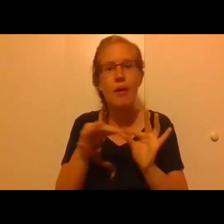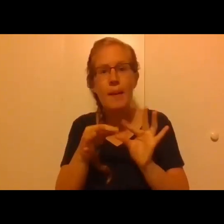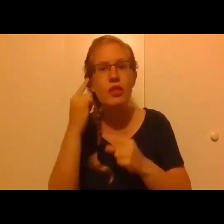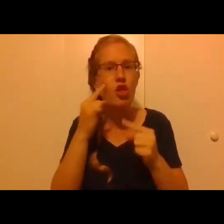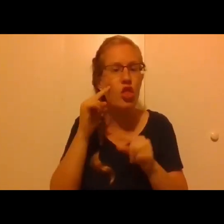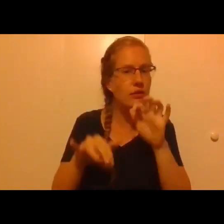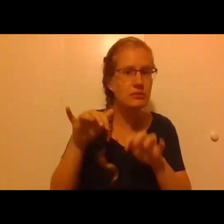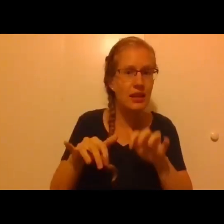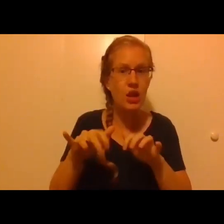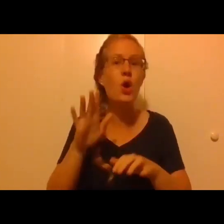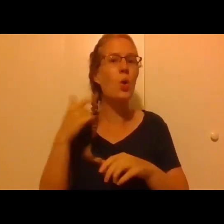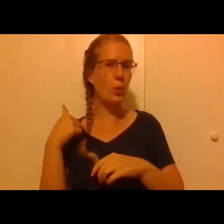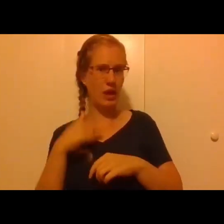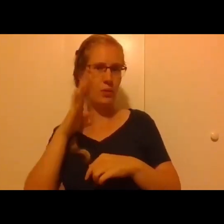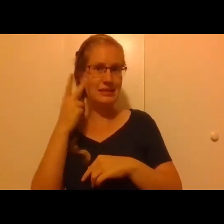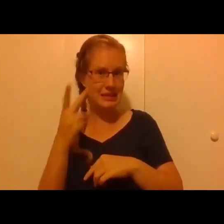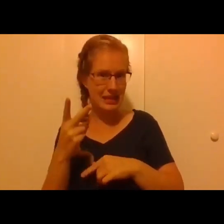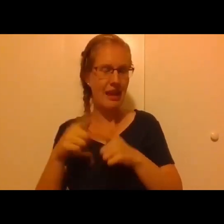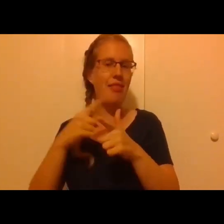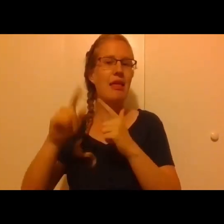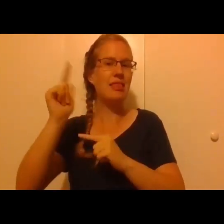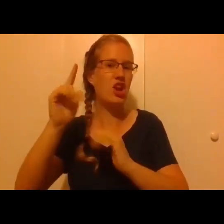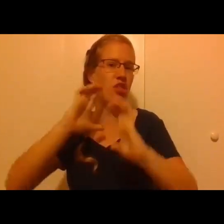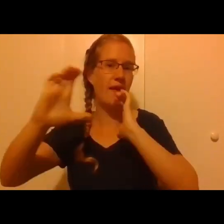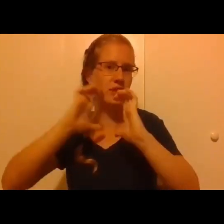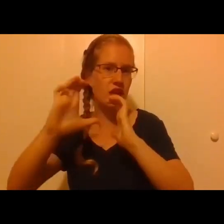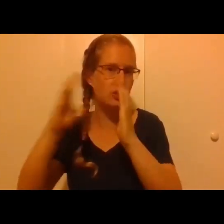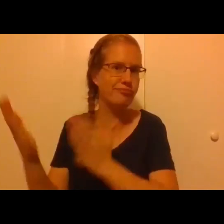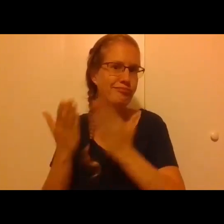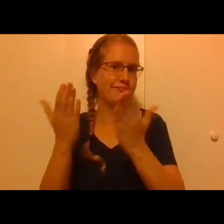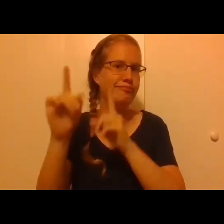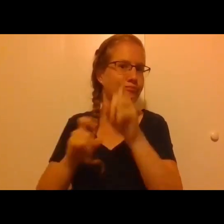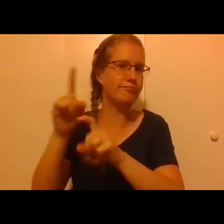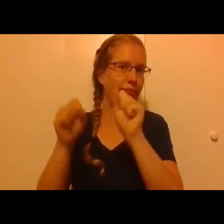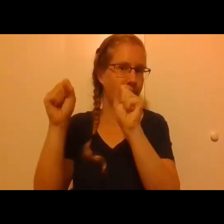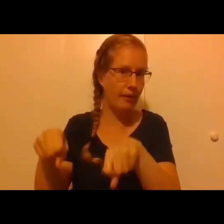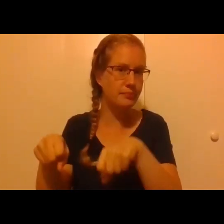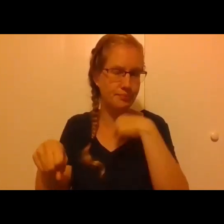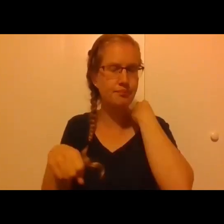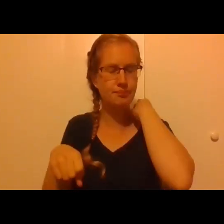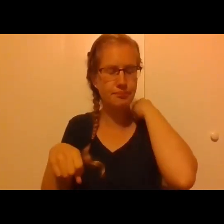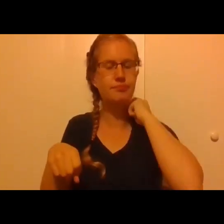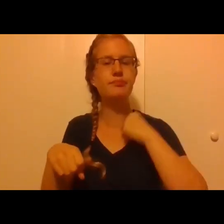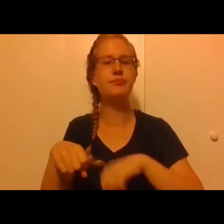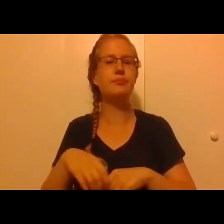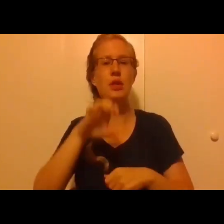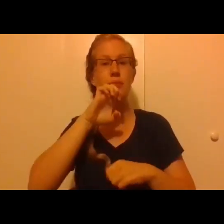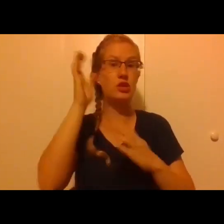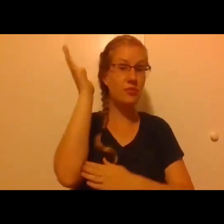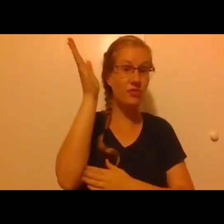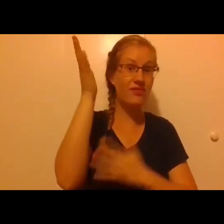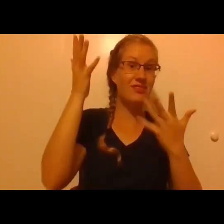we'll be able to see them and then introduce them in the conversation that we will have after Archbishop Kurtz's remarks.